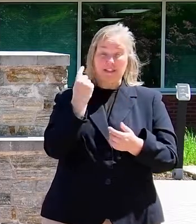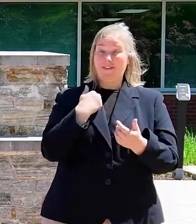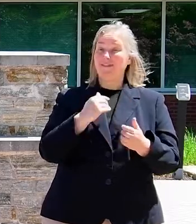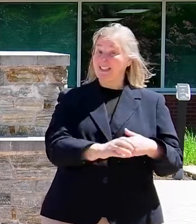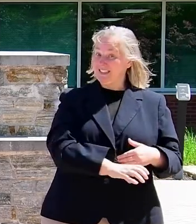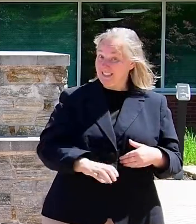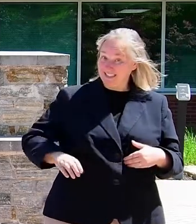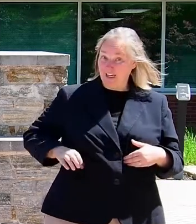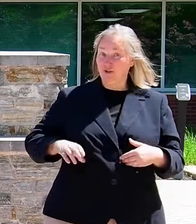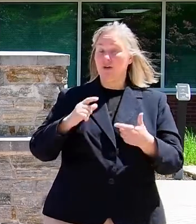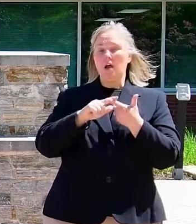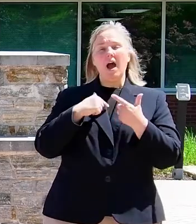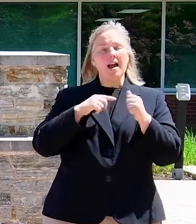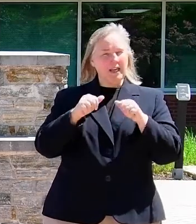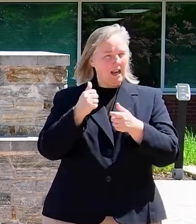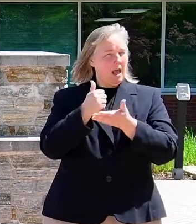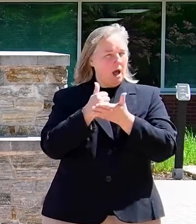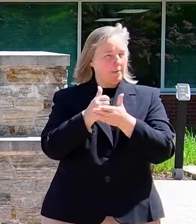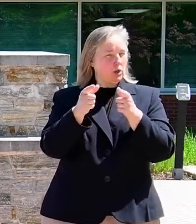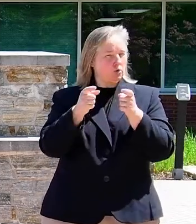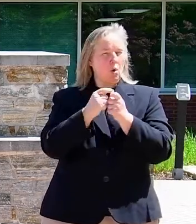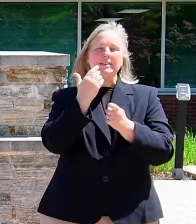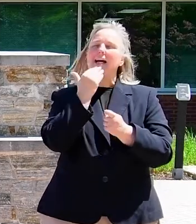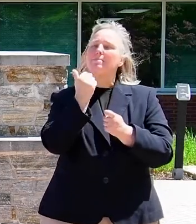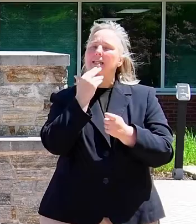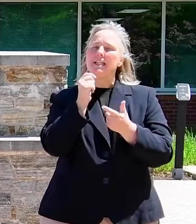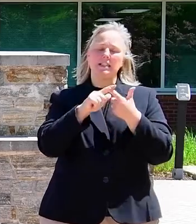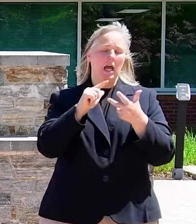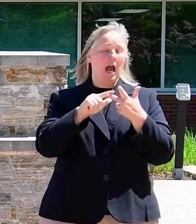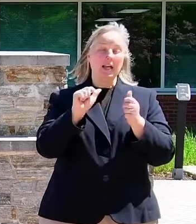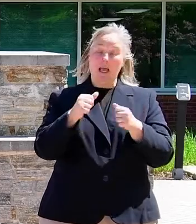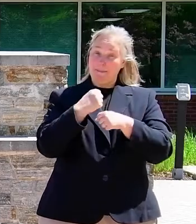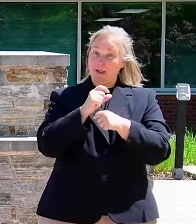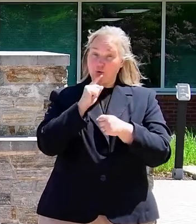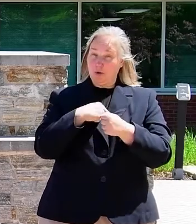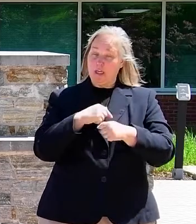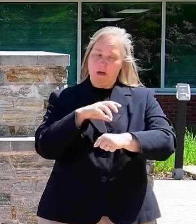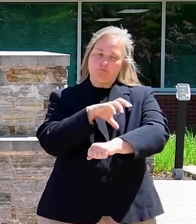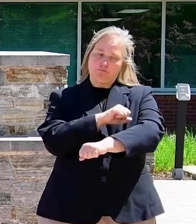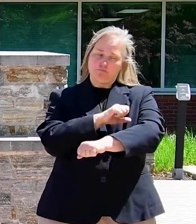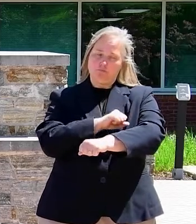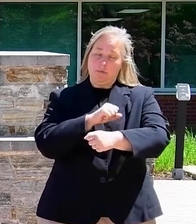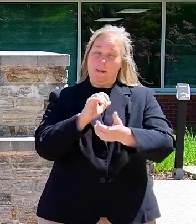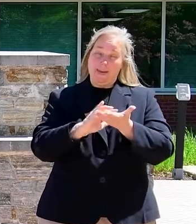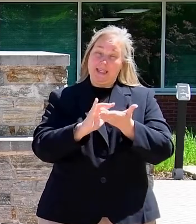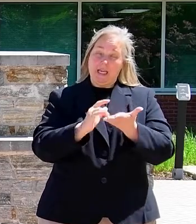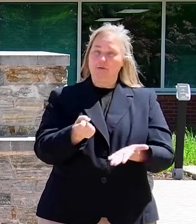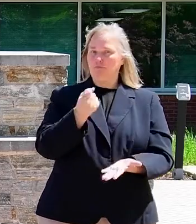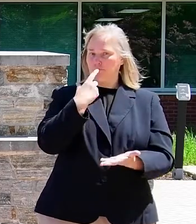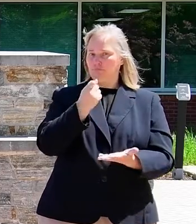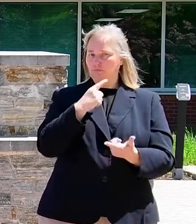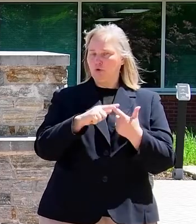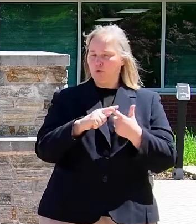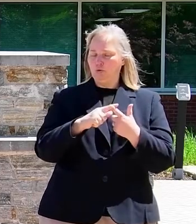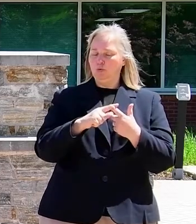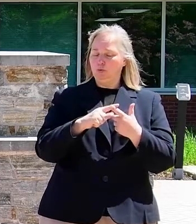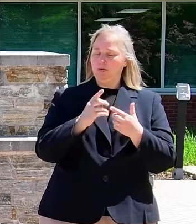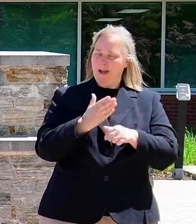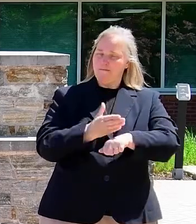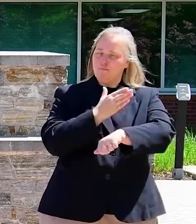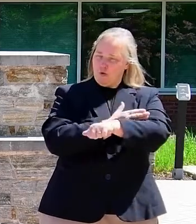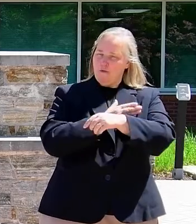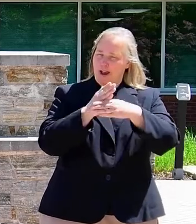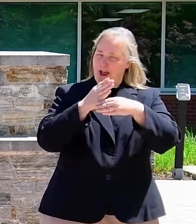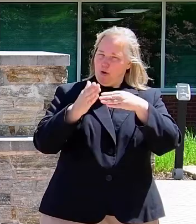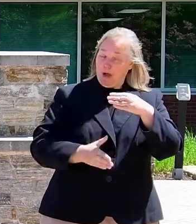-section. I can help them control their diabetes. I can make sure they're taking their blood pressure medication to increase their positive outcomes